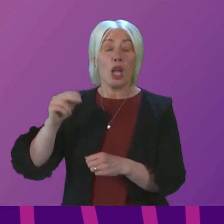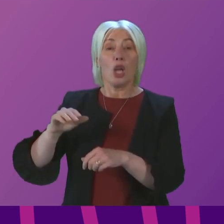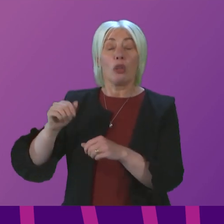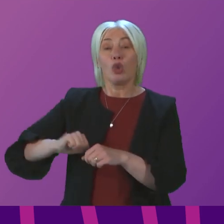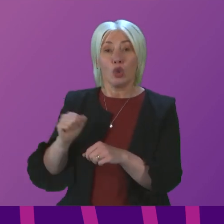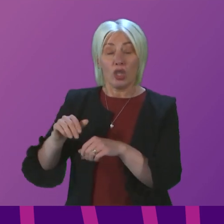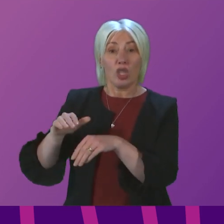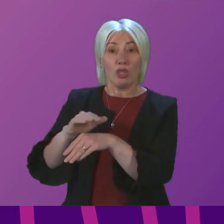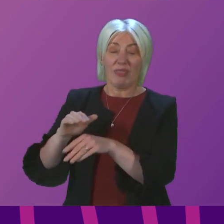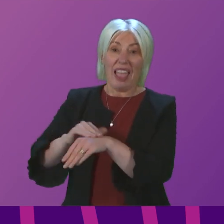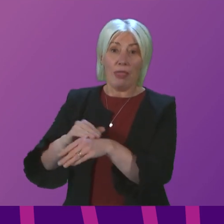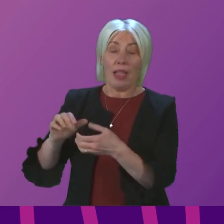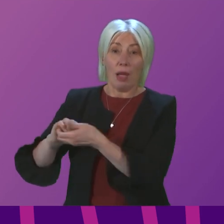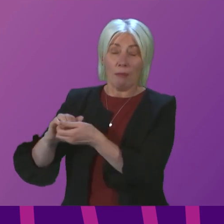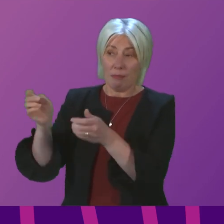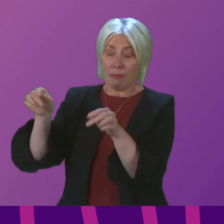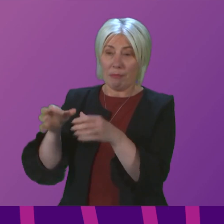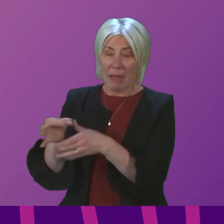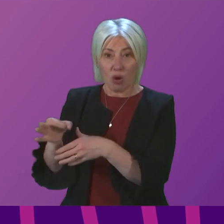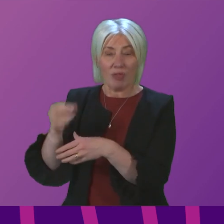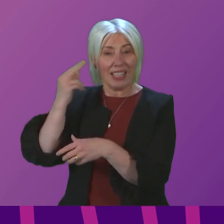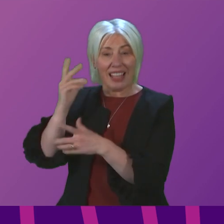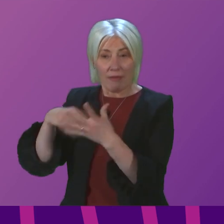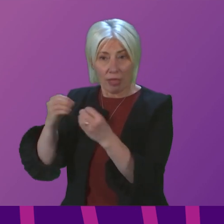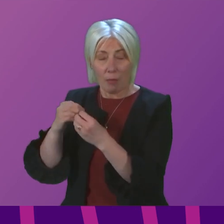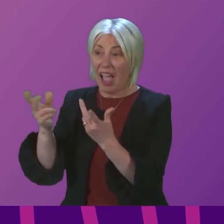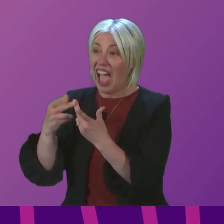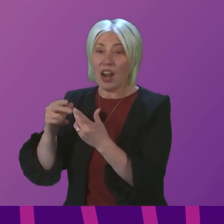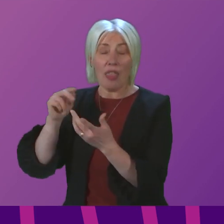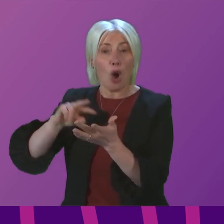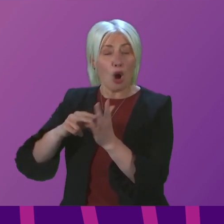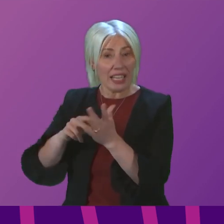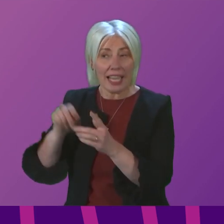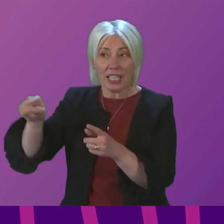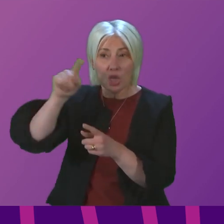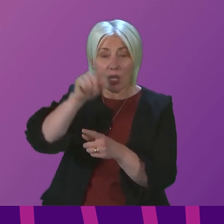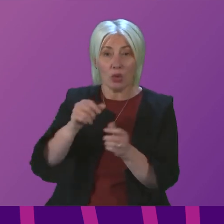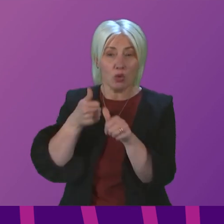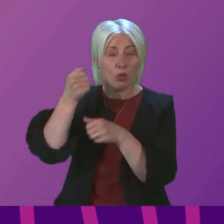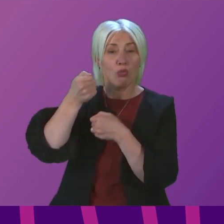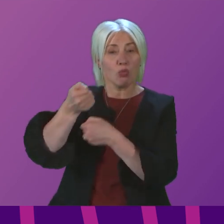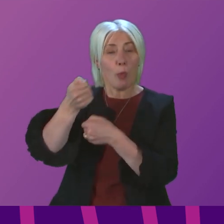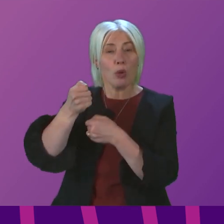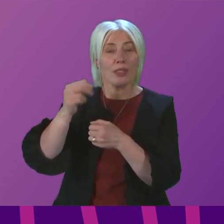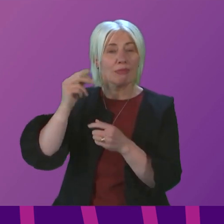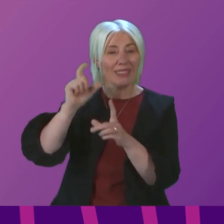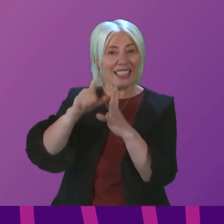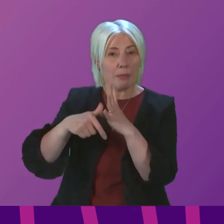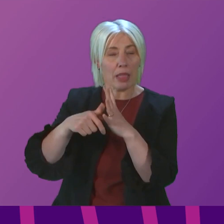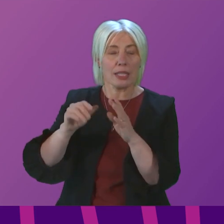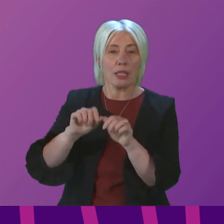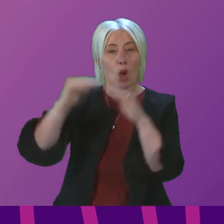Minority Deaf Club, and a further £5 million to organisations working to promote disability equality. Colin Beatty.